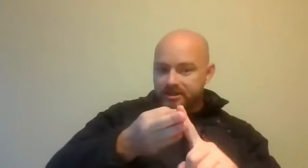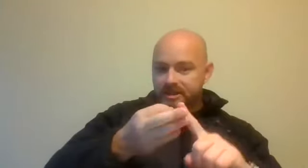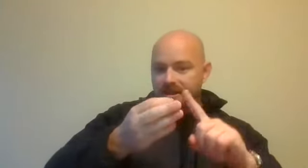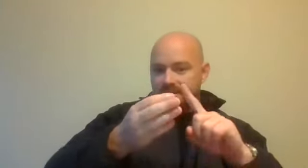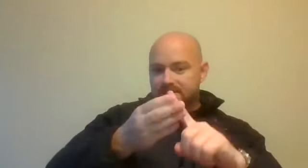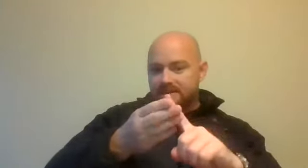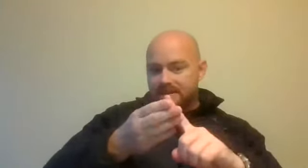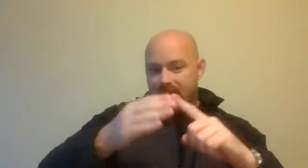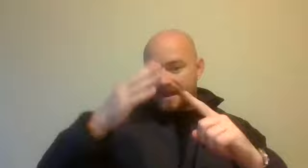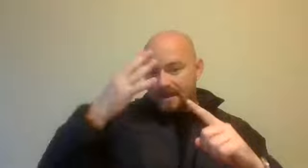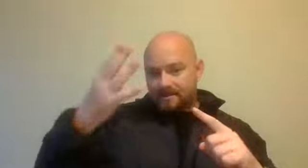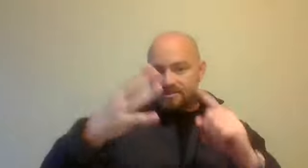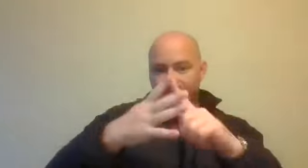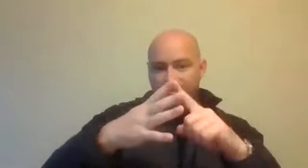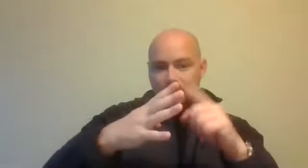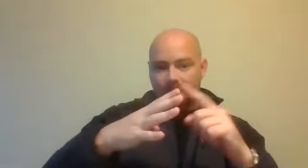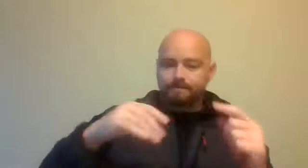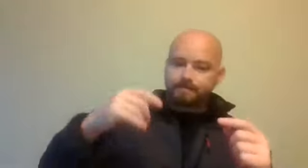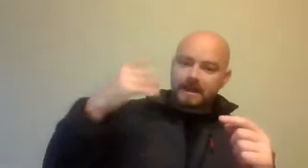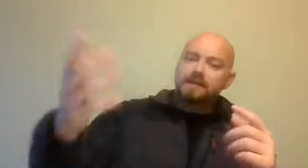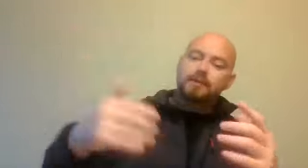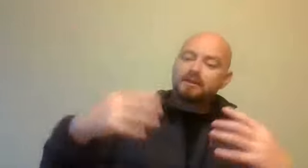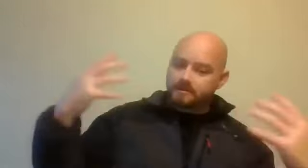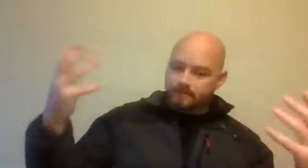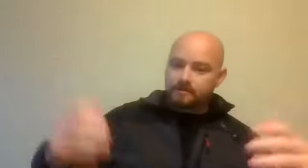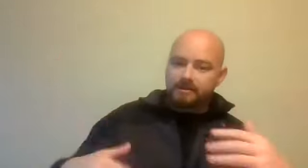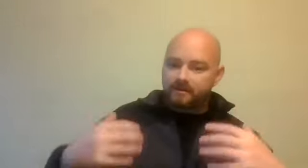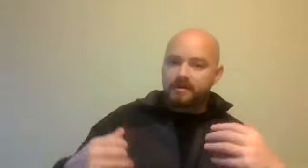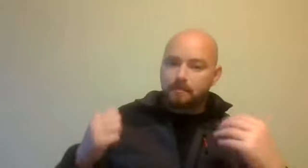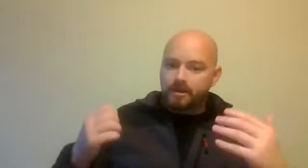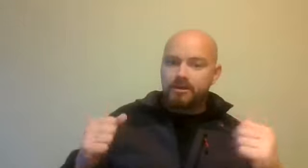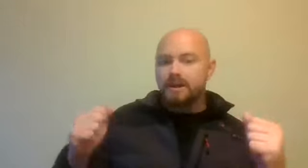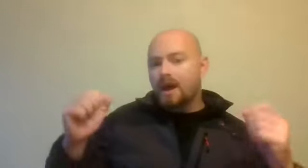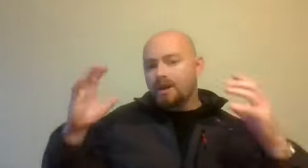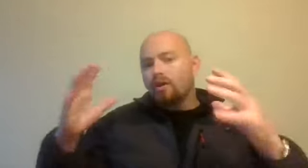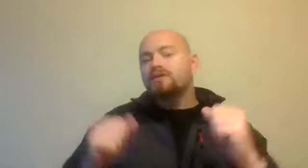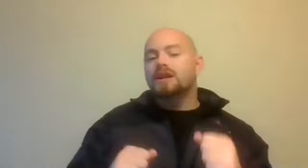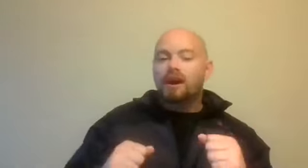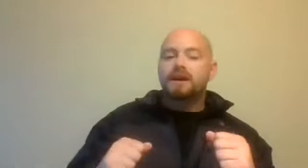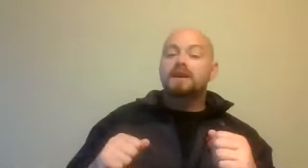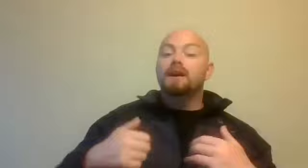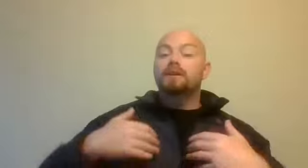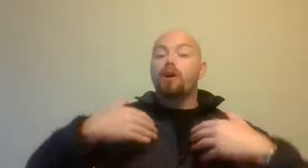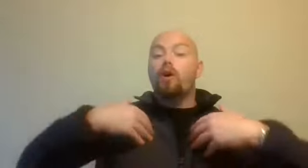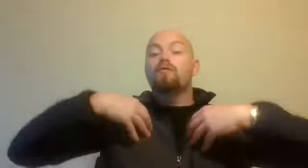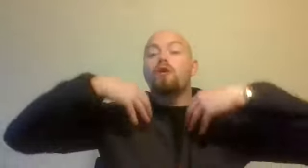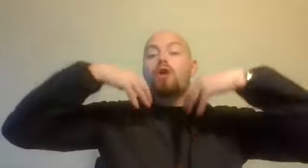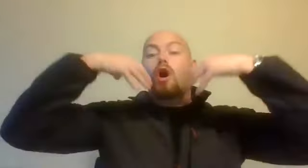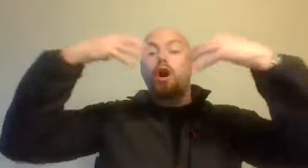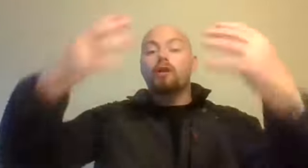hygiene, use of cleaning products and stuff like that, body hygiene, no physical contact. They overrode all